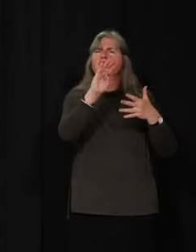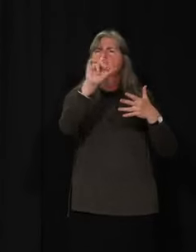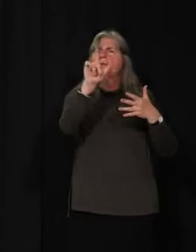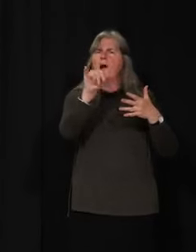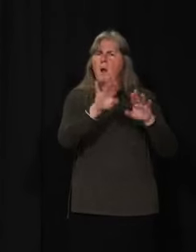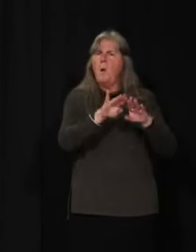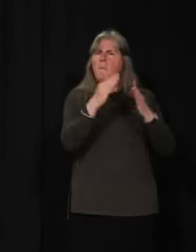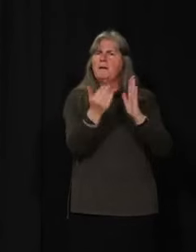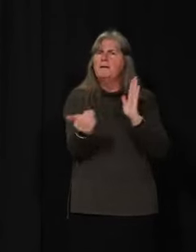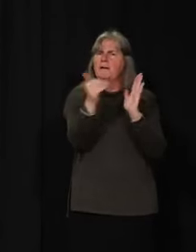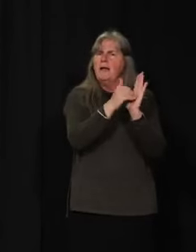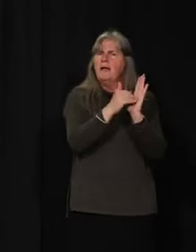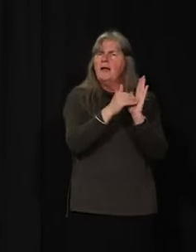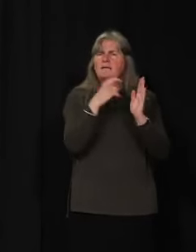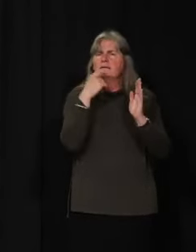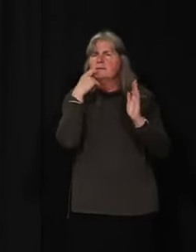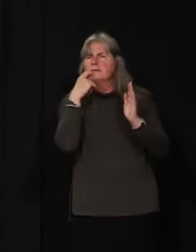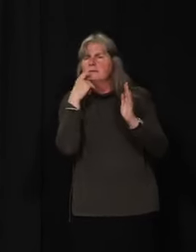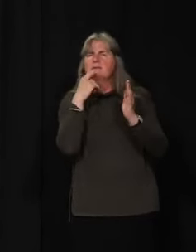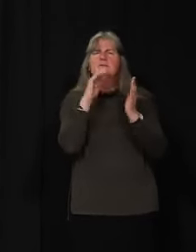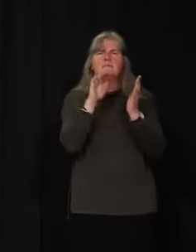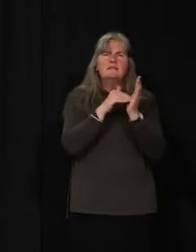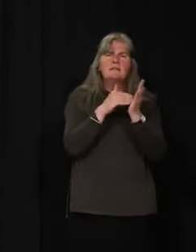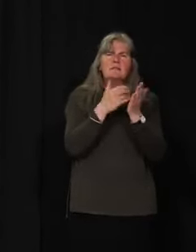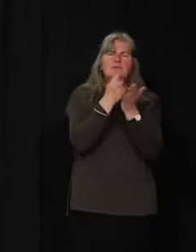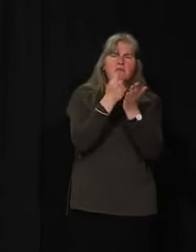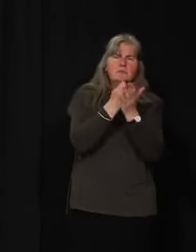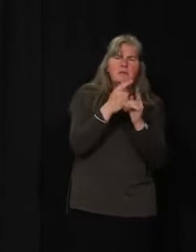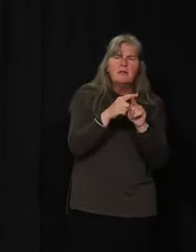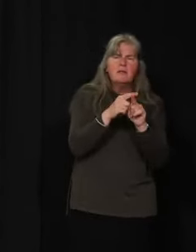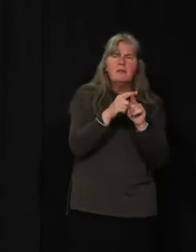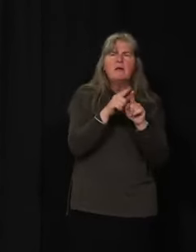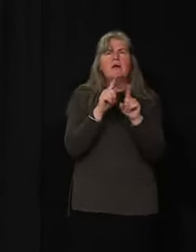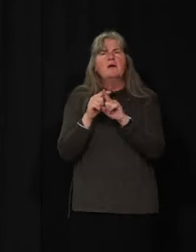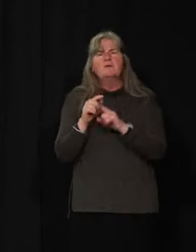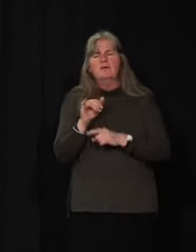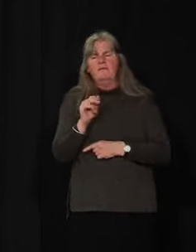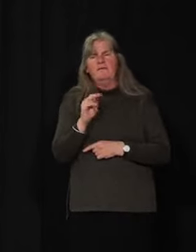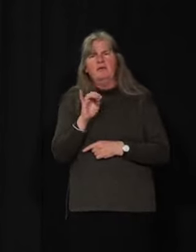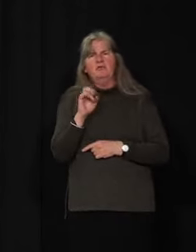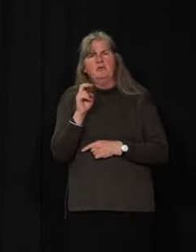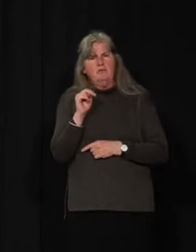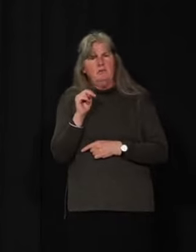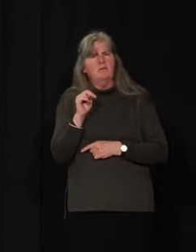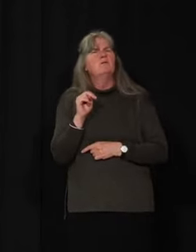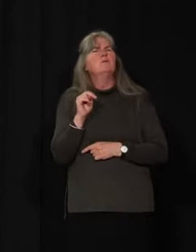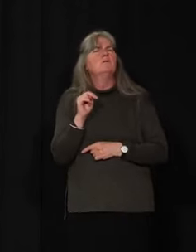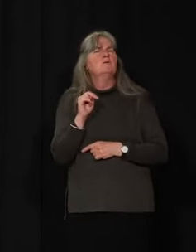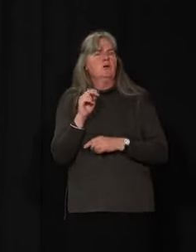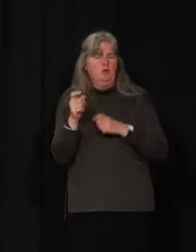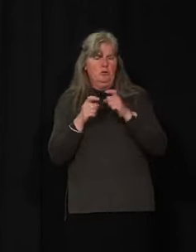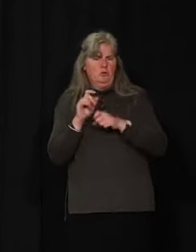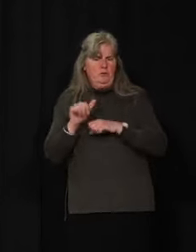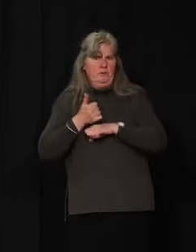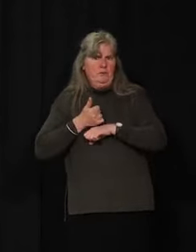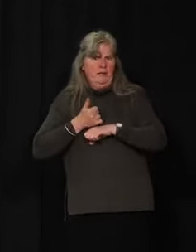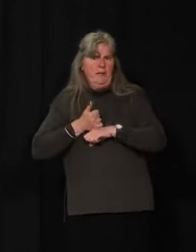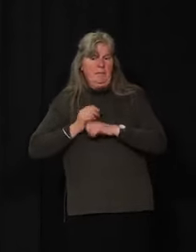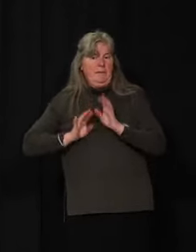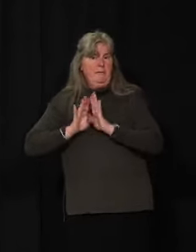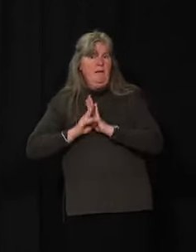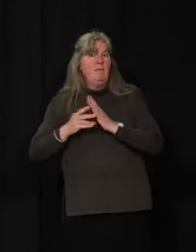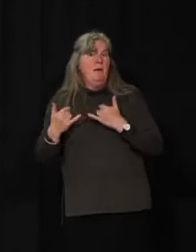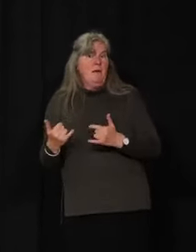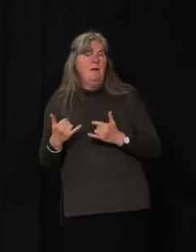And there are new infection control measures that need to be put in place to manage the risk, and that work is happening now.